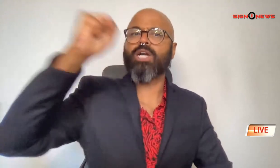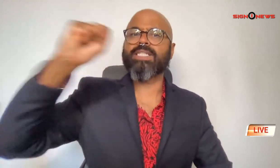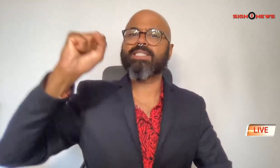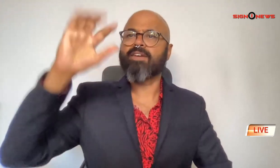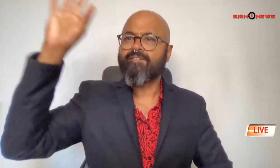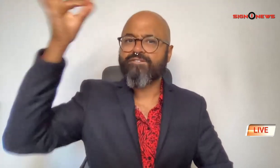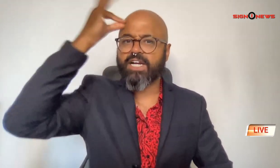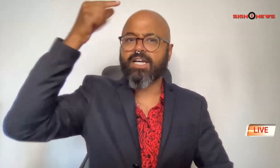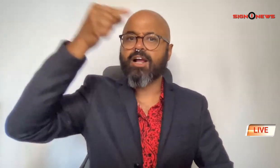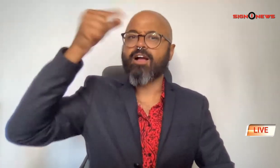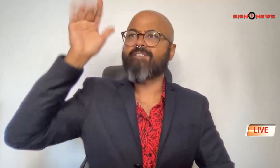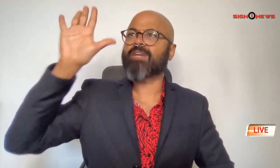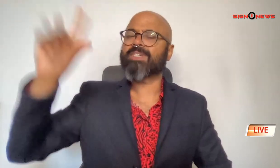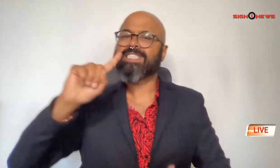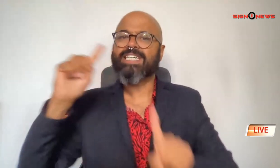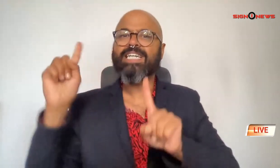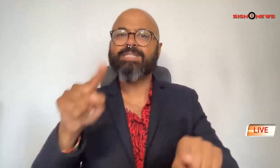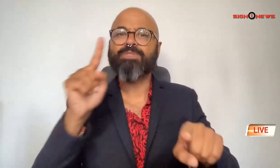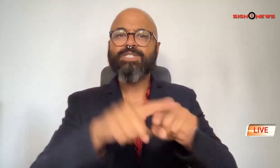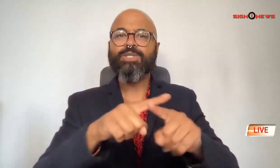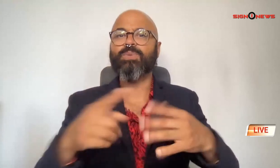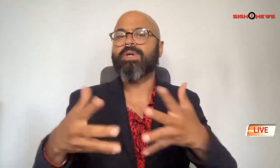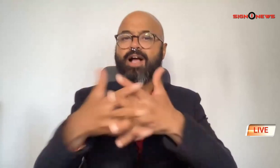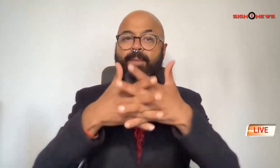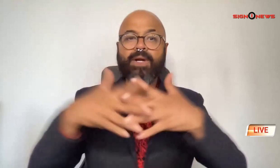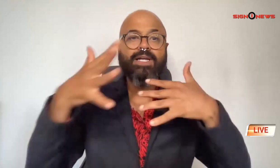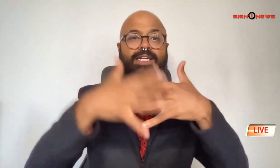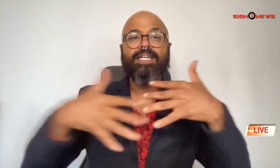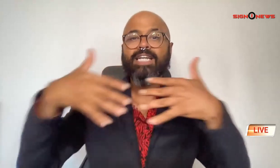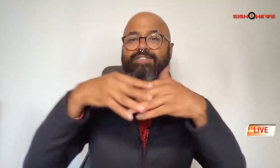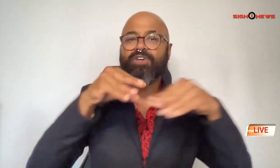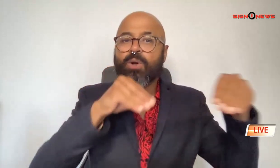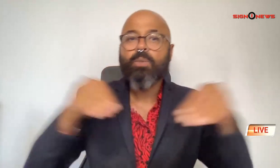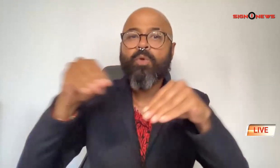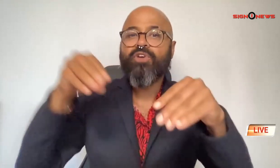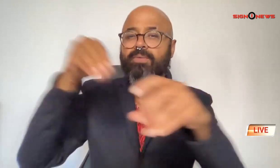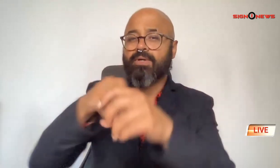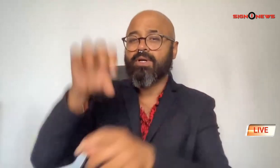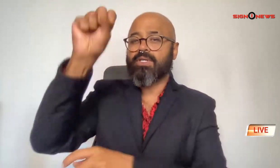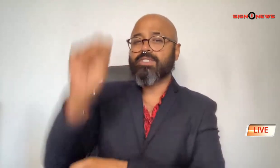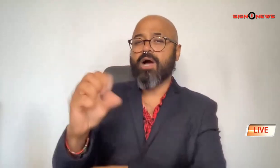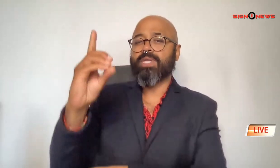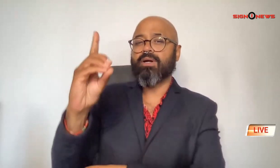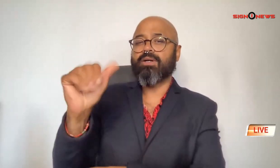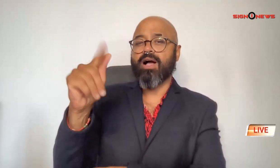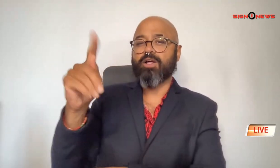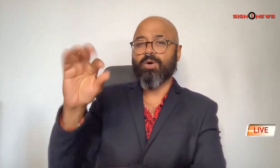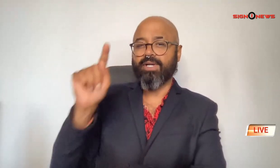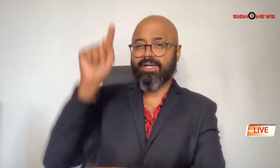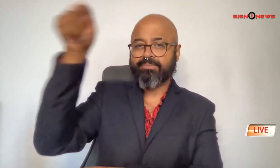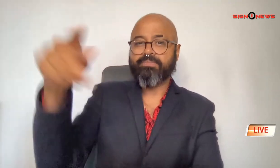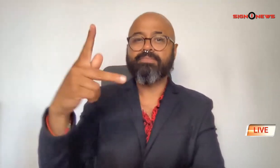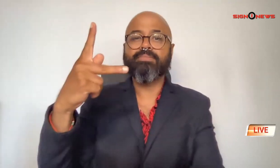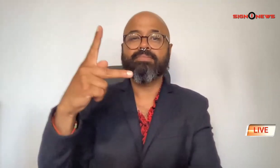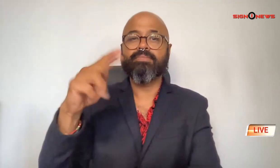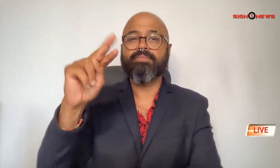he was protesting the federal government's response to the american indian movement at wounded knee